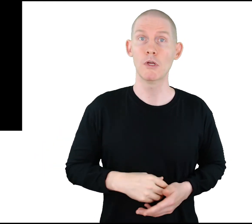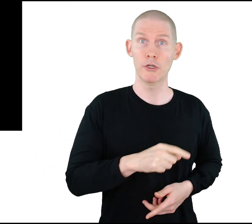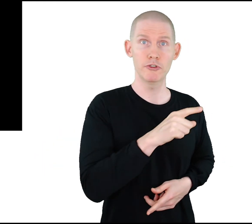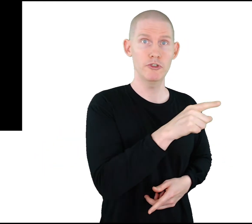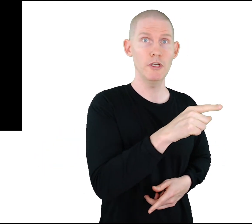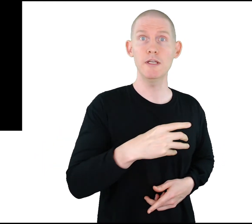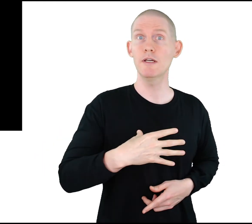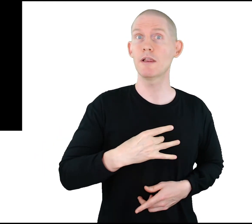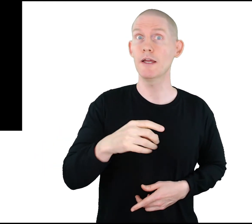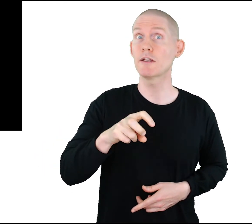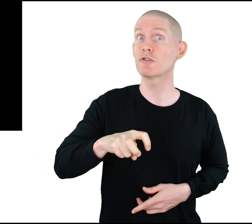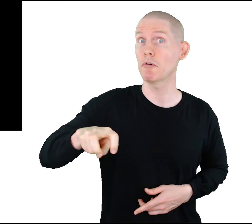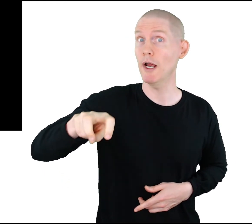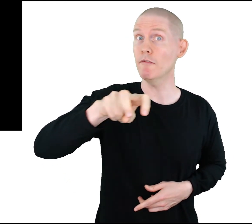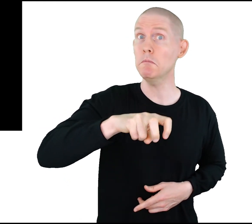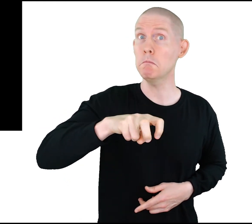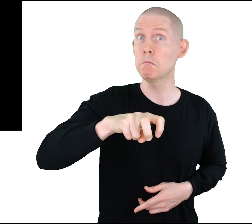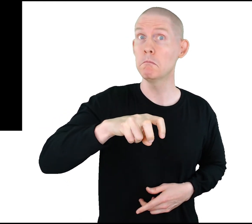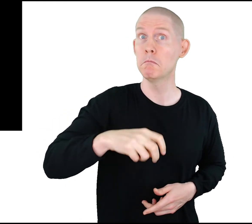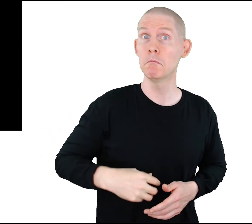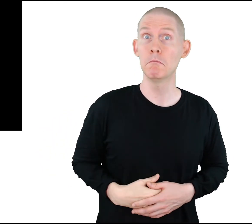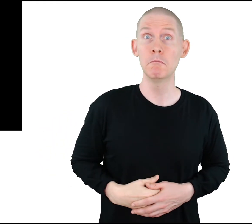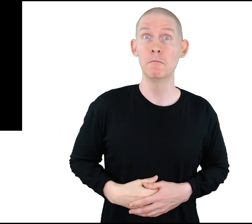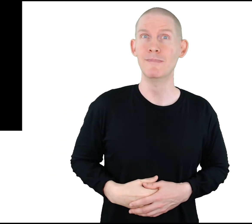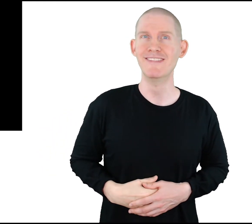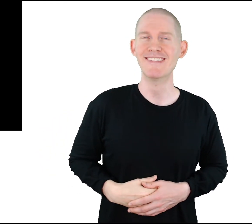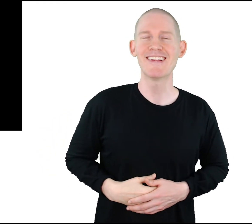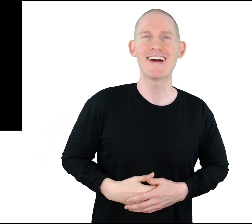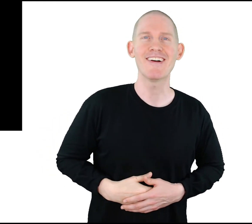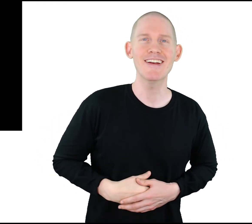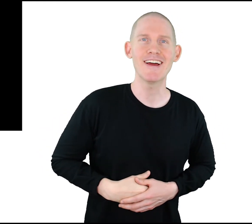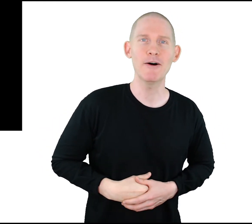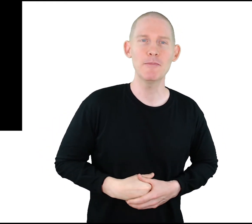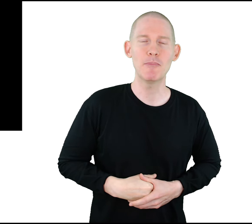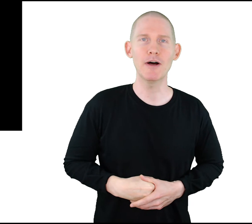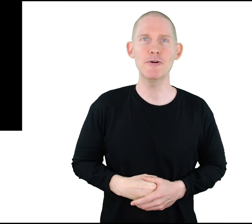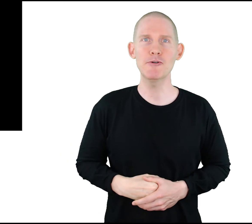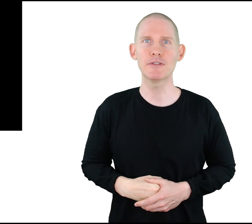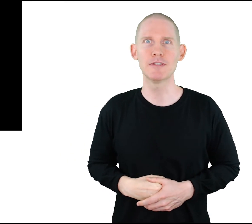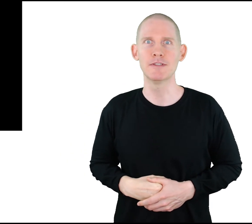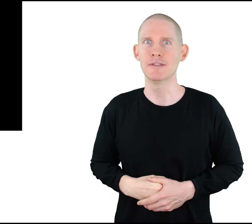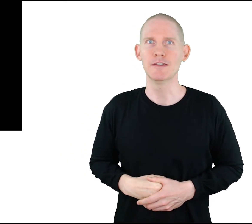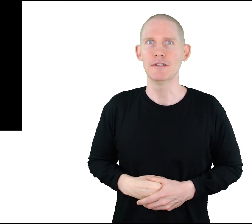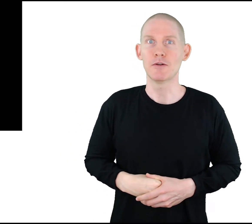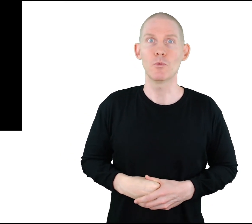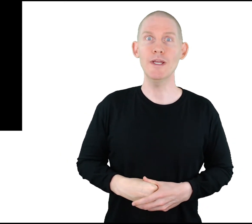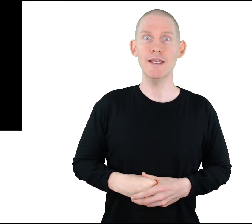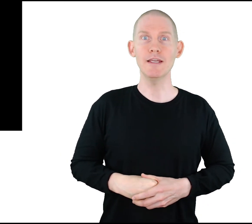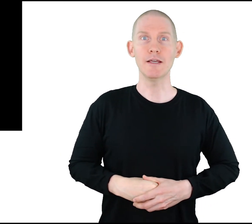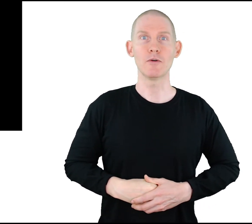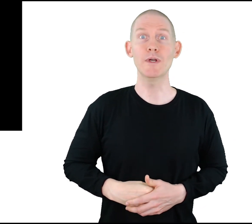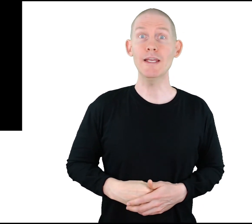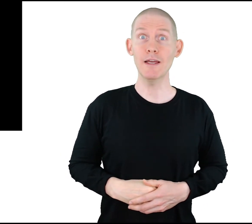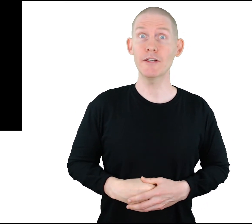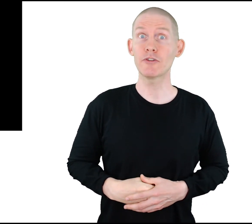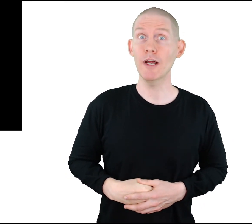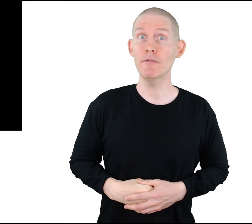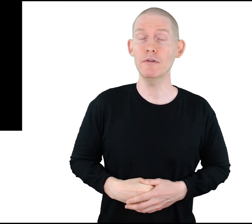She like travel. All right. How about we. We like travel.